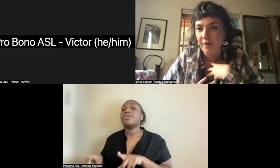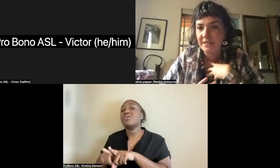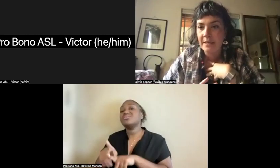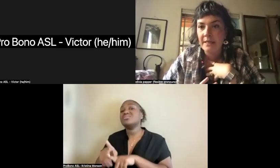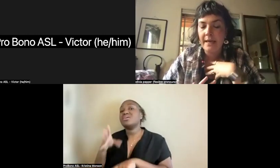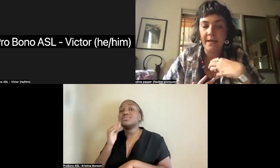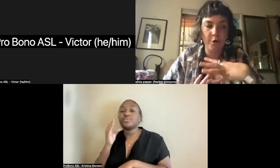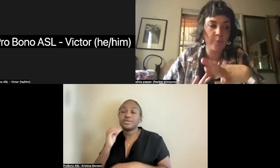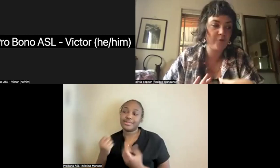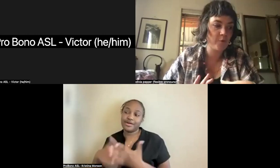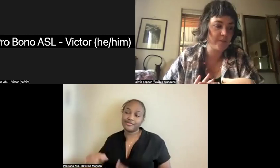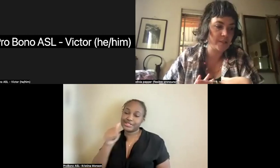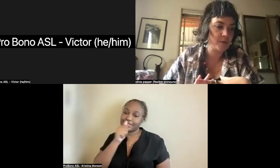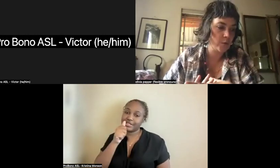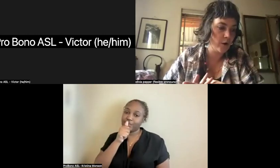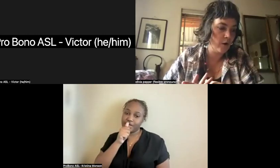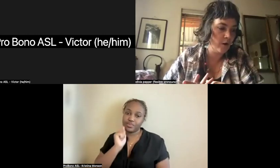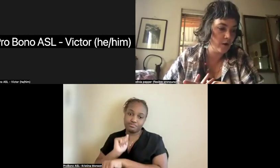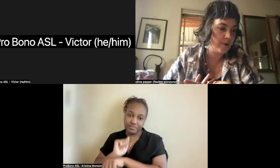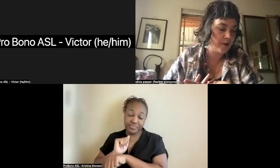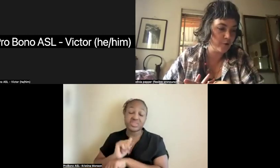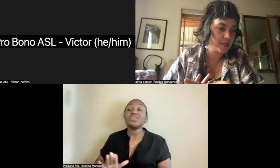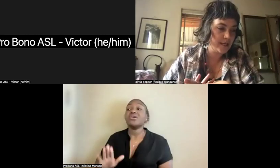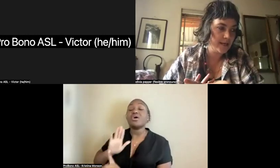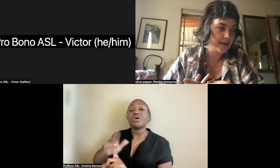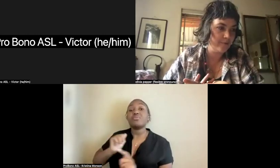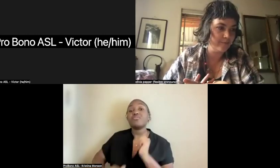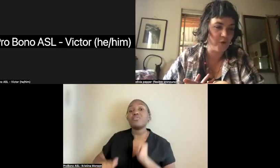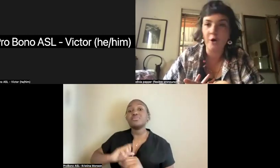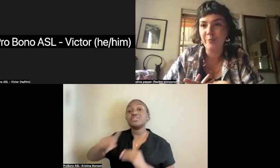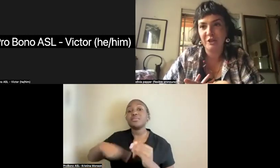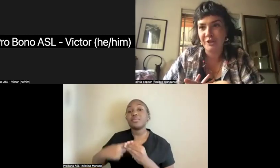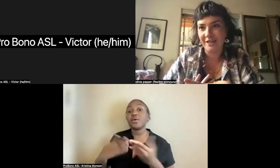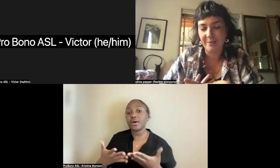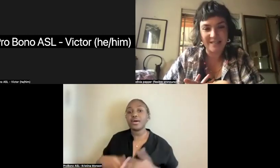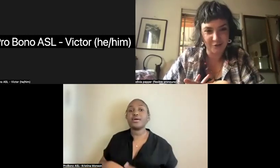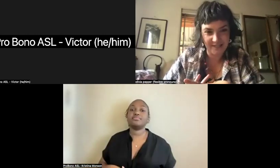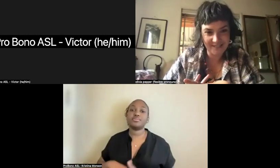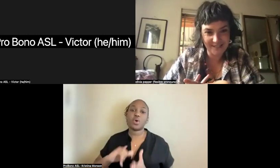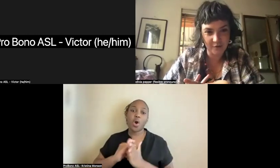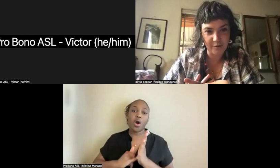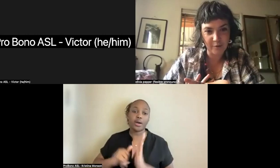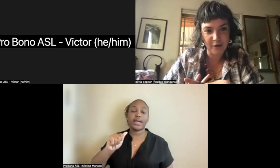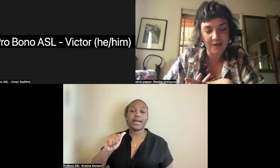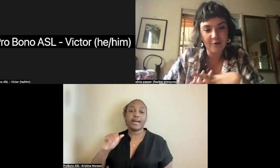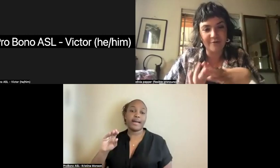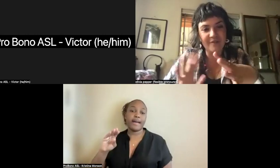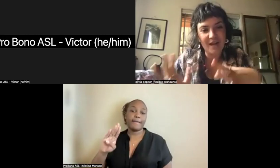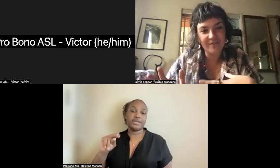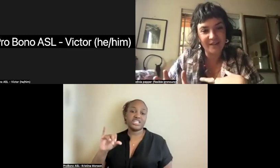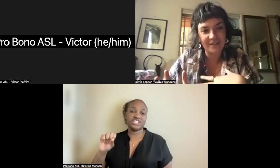labyrinths and her performances were all about, um, Artemisian mysteries. So they were